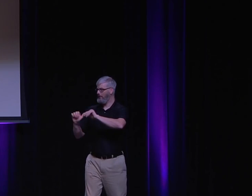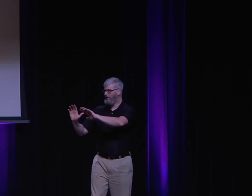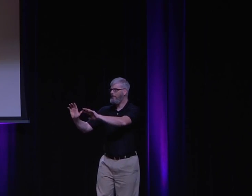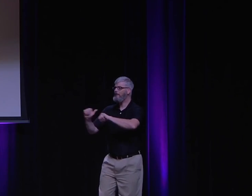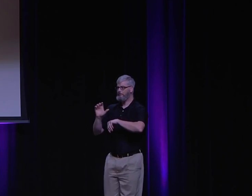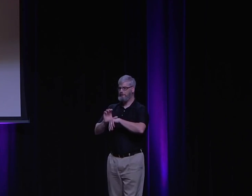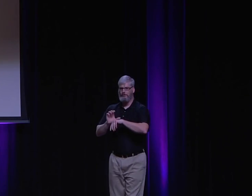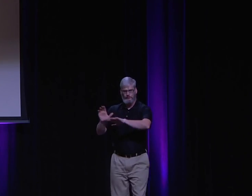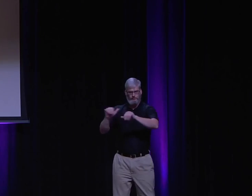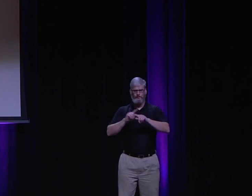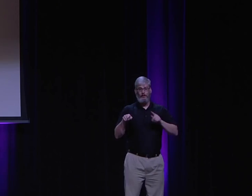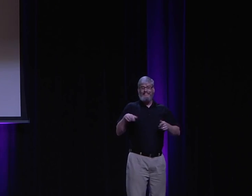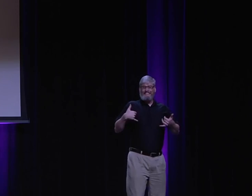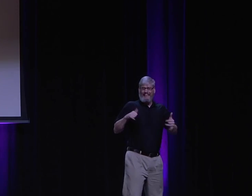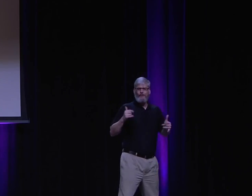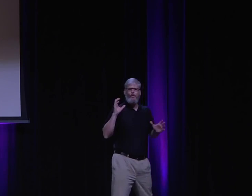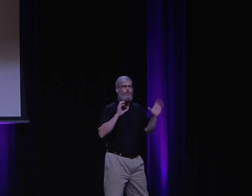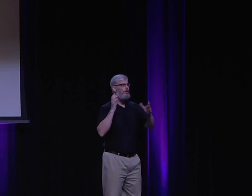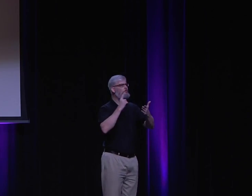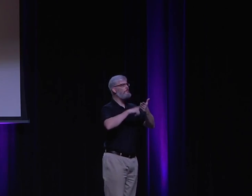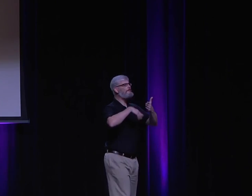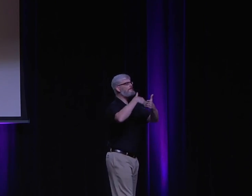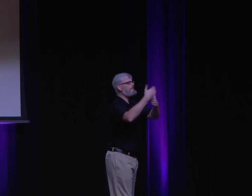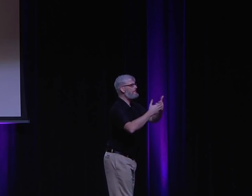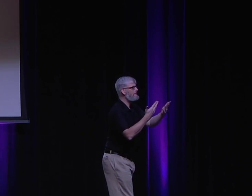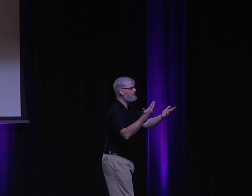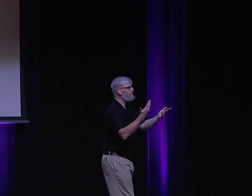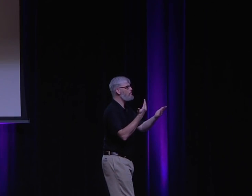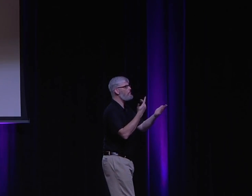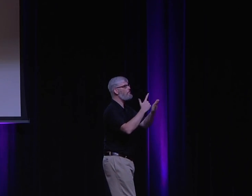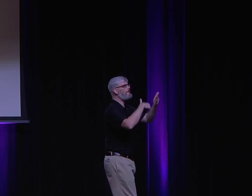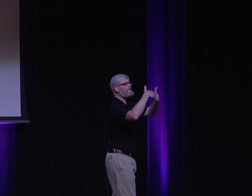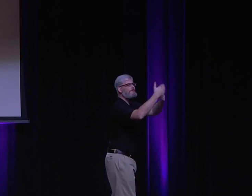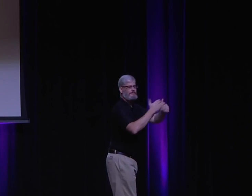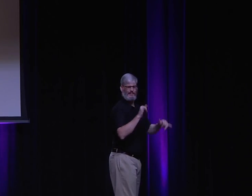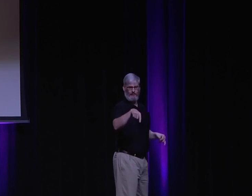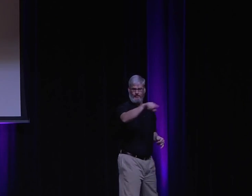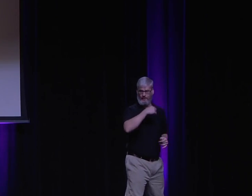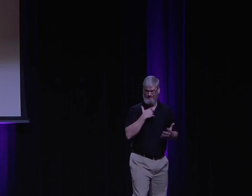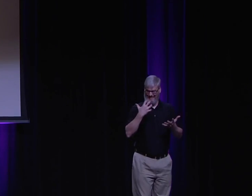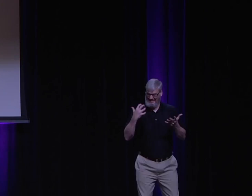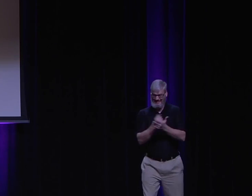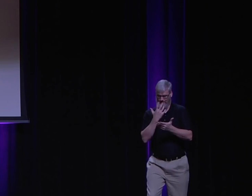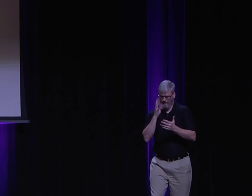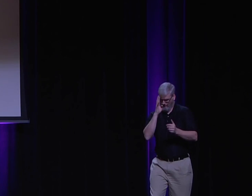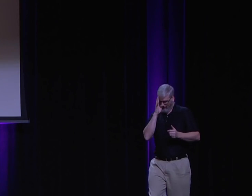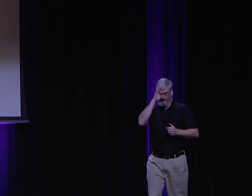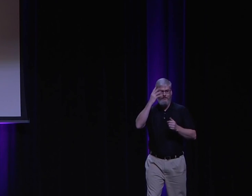up. People are realizing this. Light bulbs are going on and they're leaving the church. But they're kind of stuck. They don't know